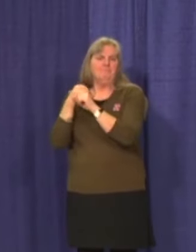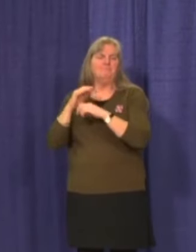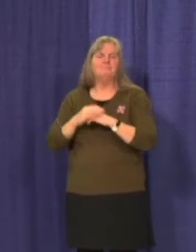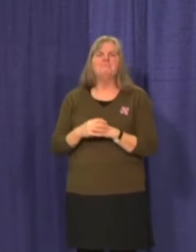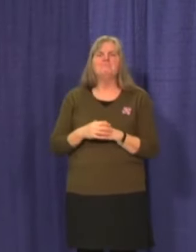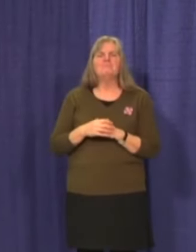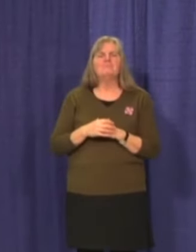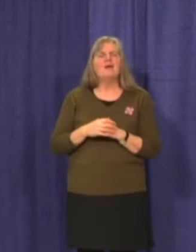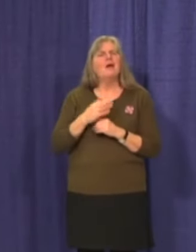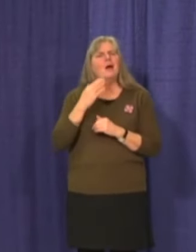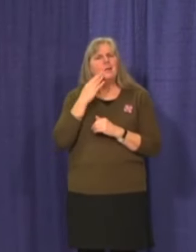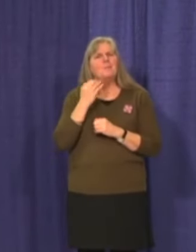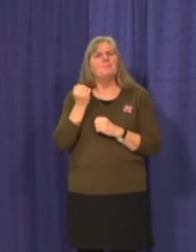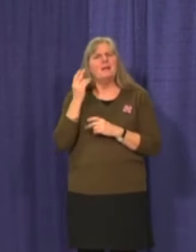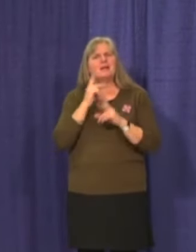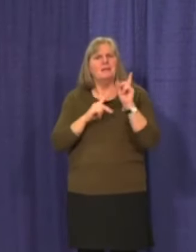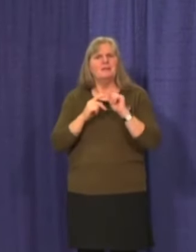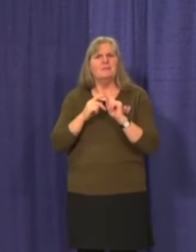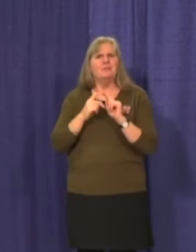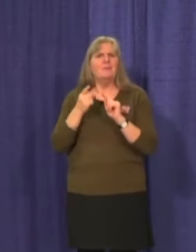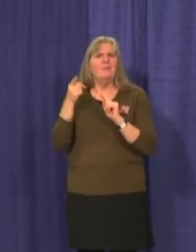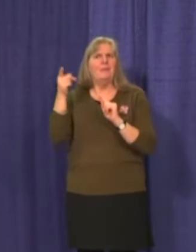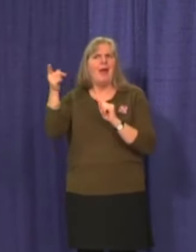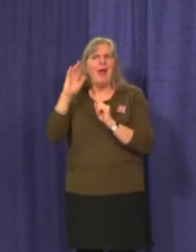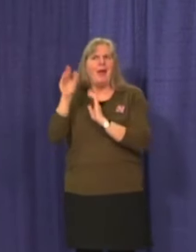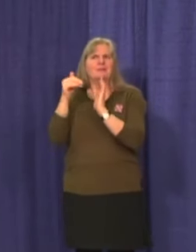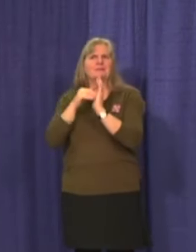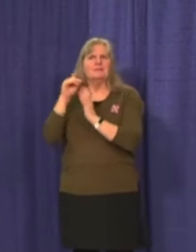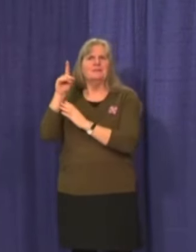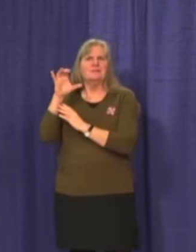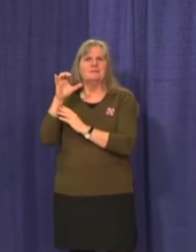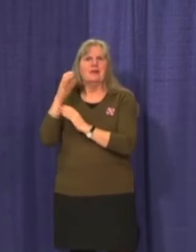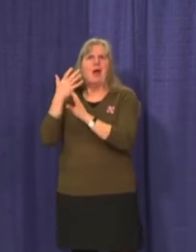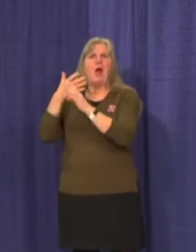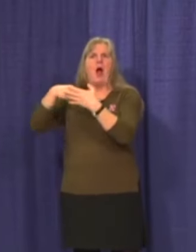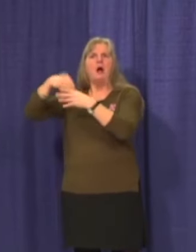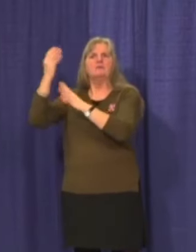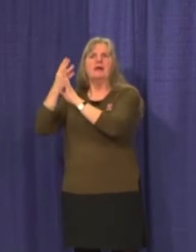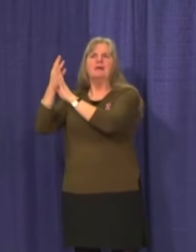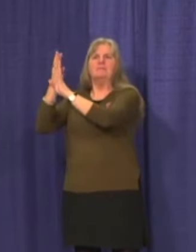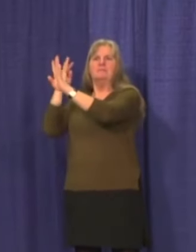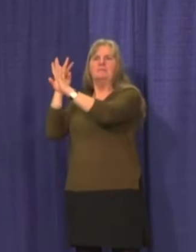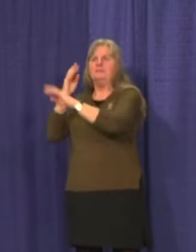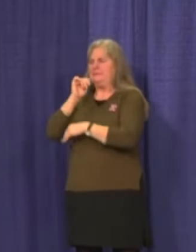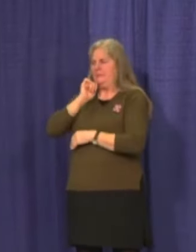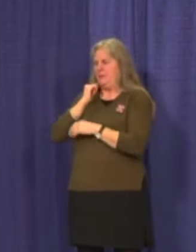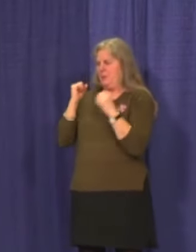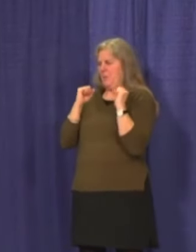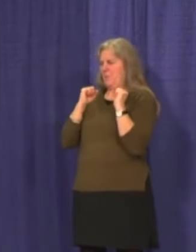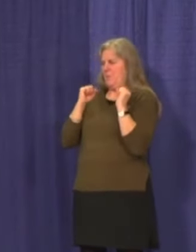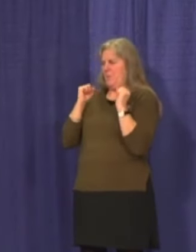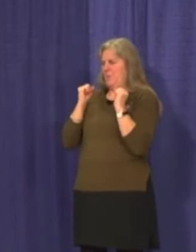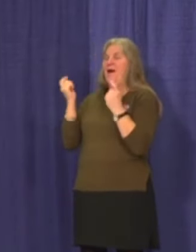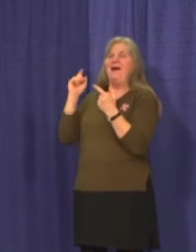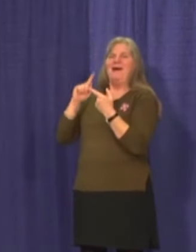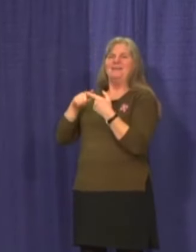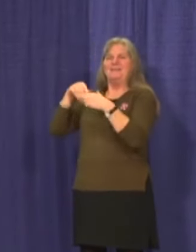I know many folks lined up outside the clinic and braved the cold temperatures as they waited to get their shot.